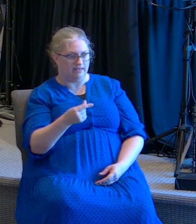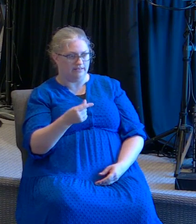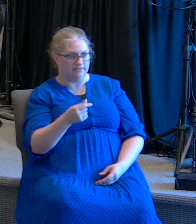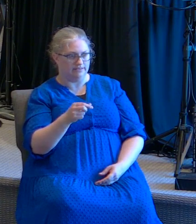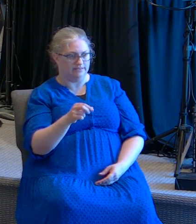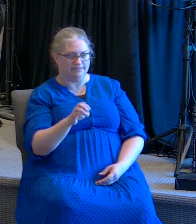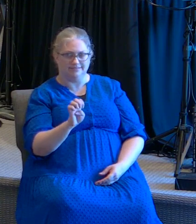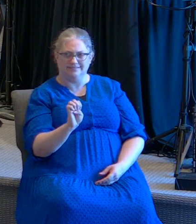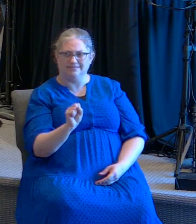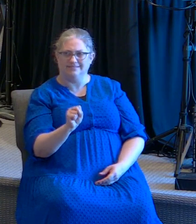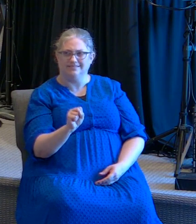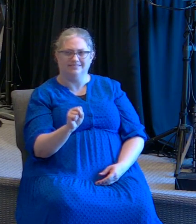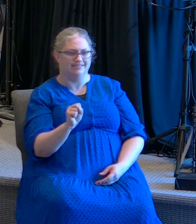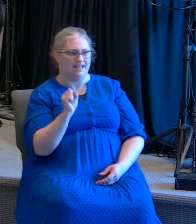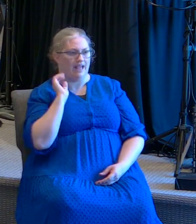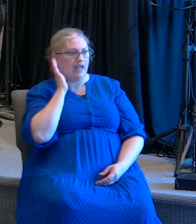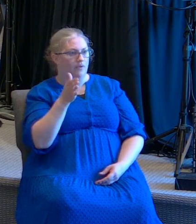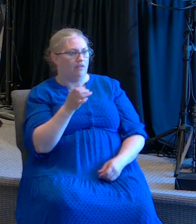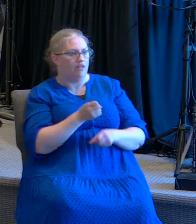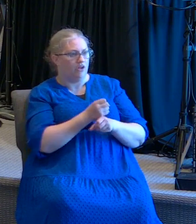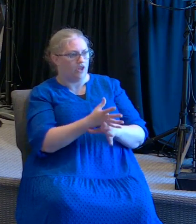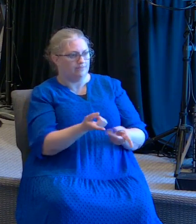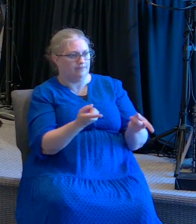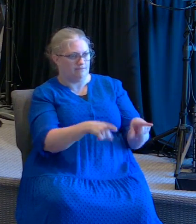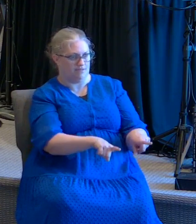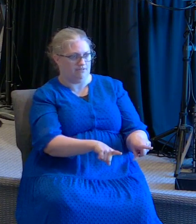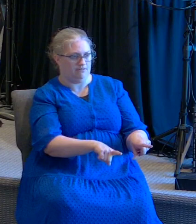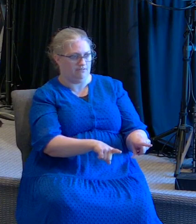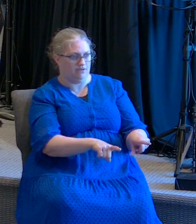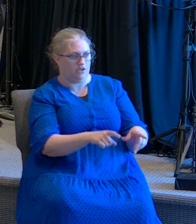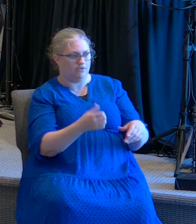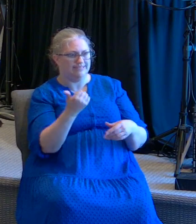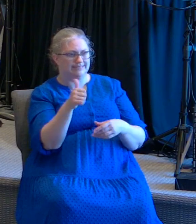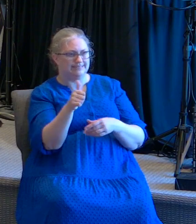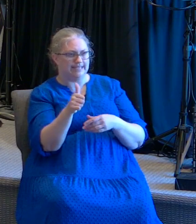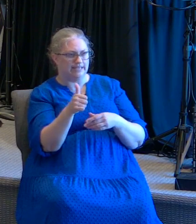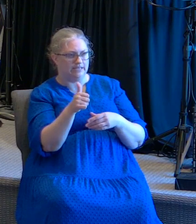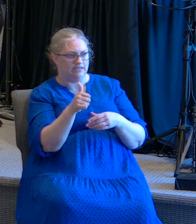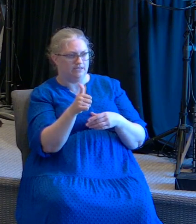that the Lord puts it I'm sorry that you may know how that I am the Lord